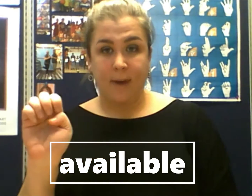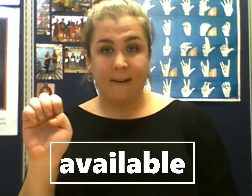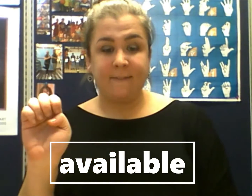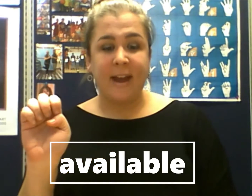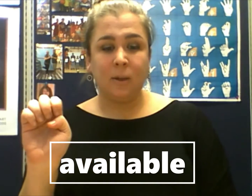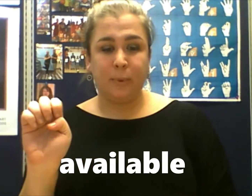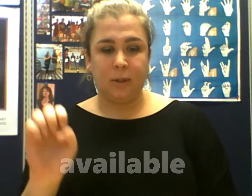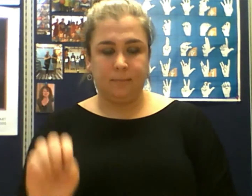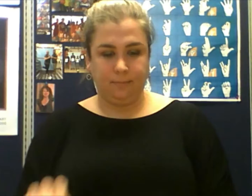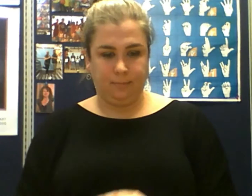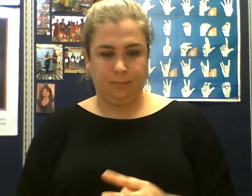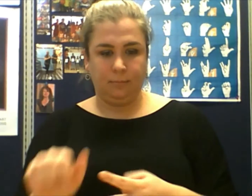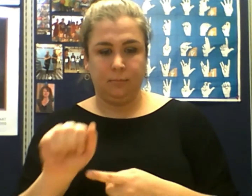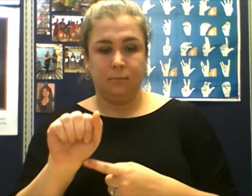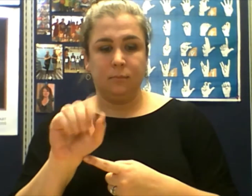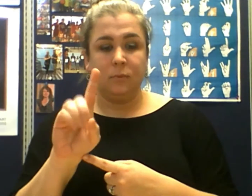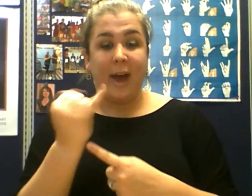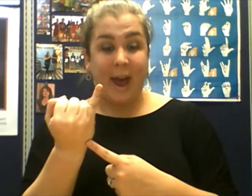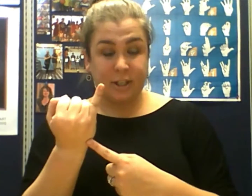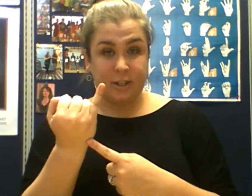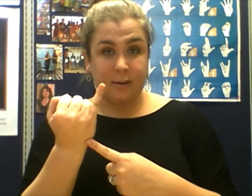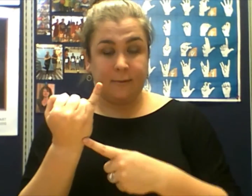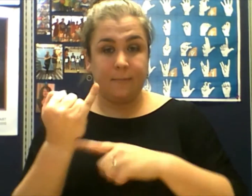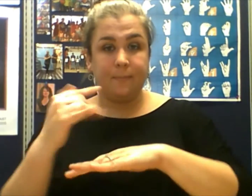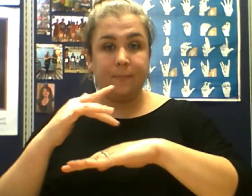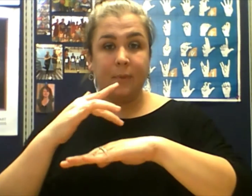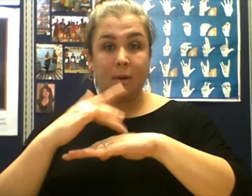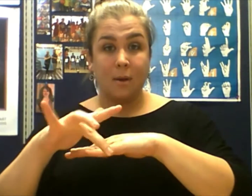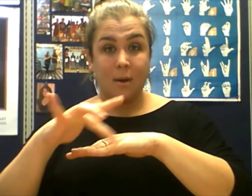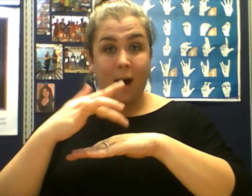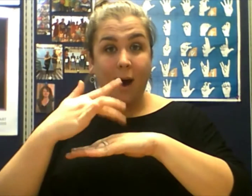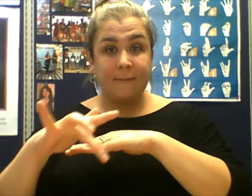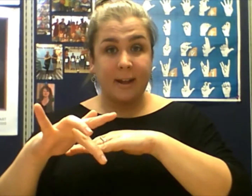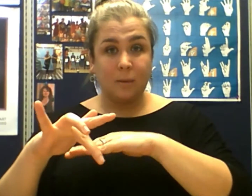Available, adjective, available.